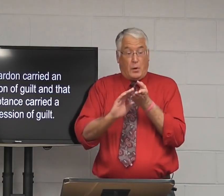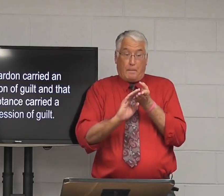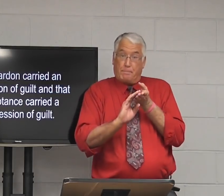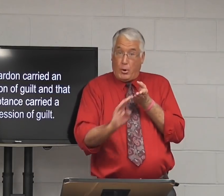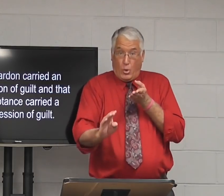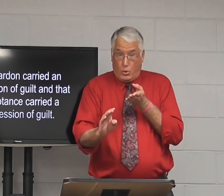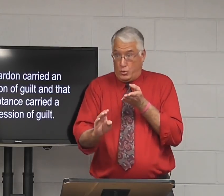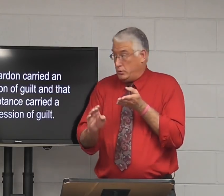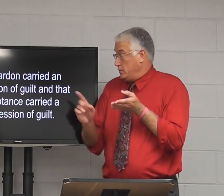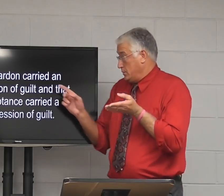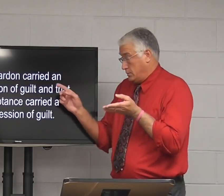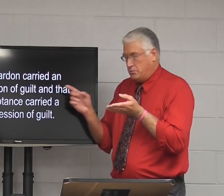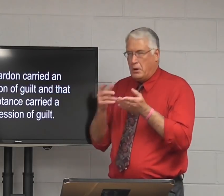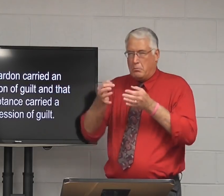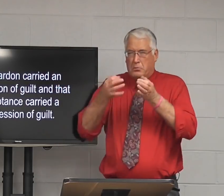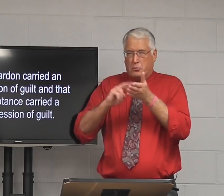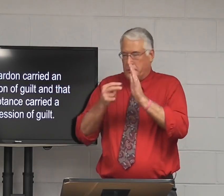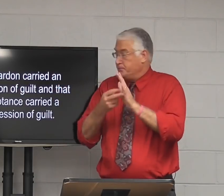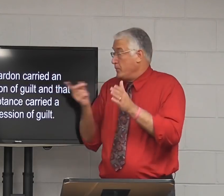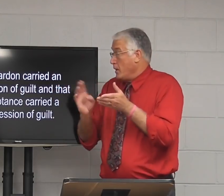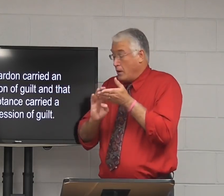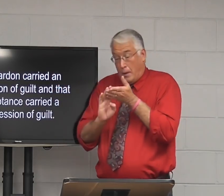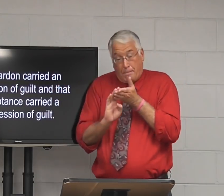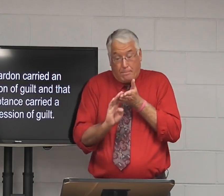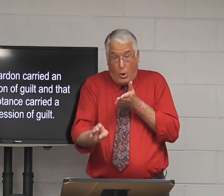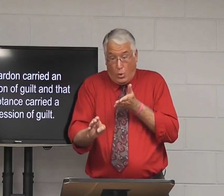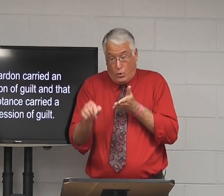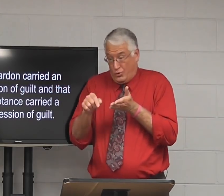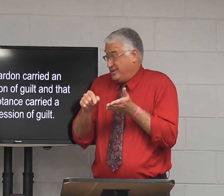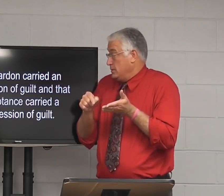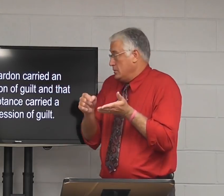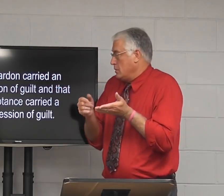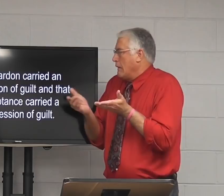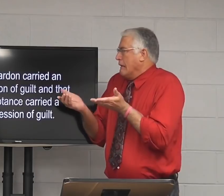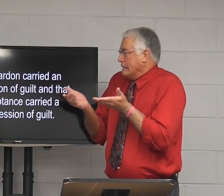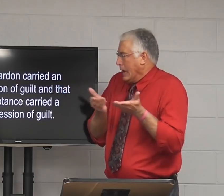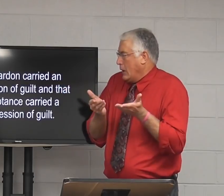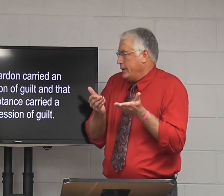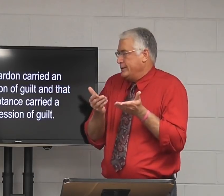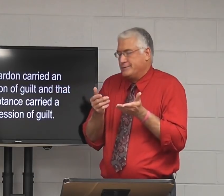It says a pardon, and I'm going to explain this, a pardon, carried